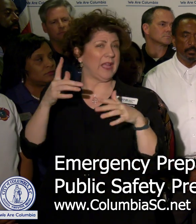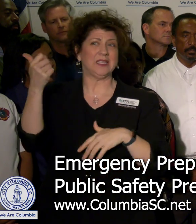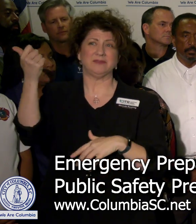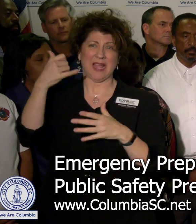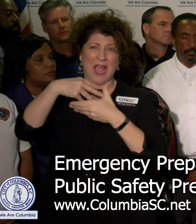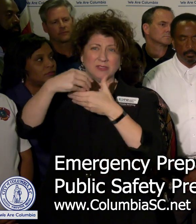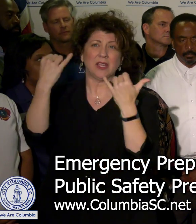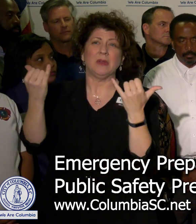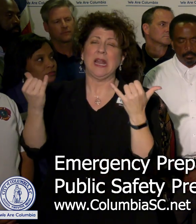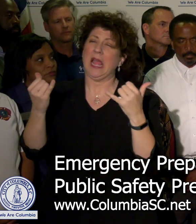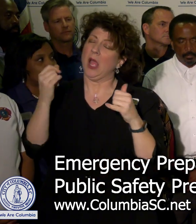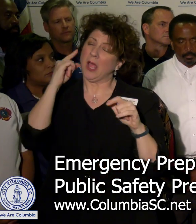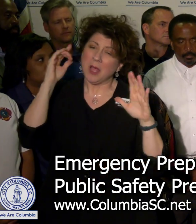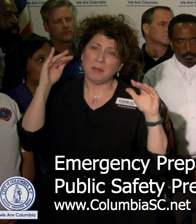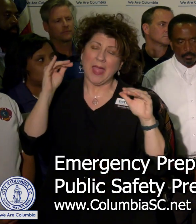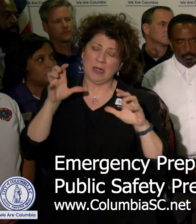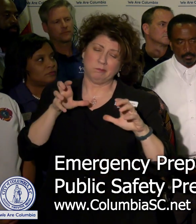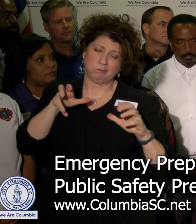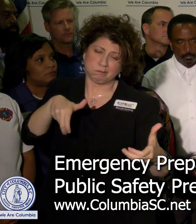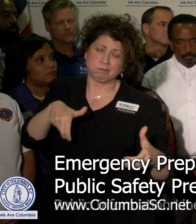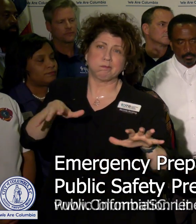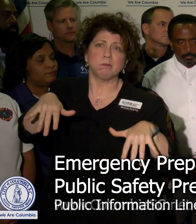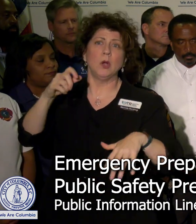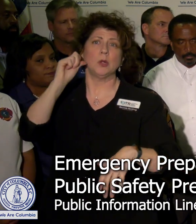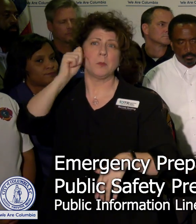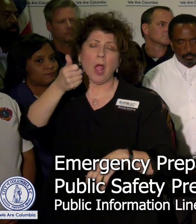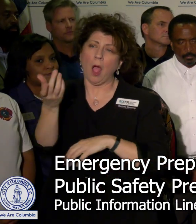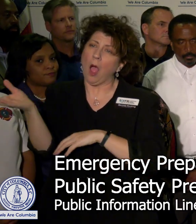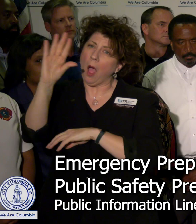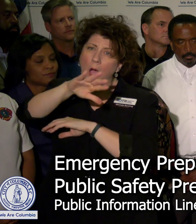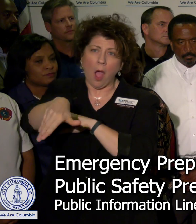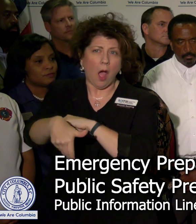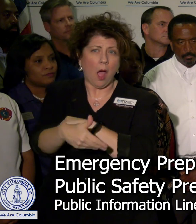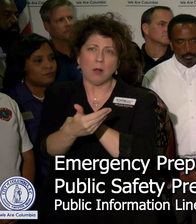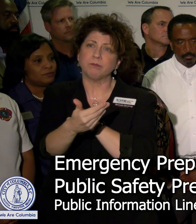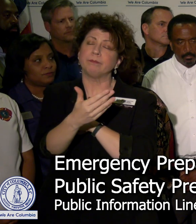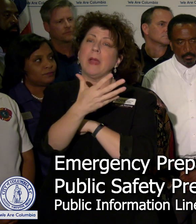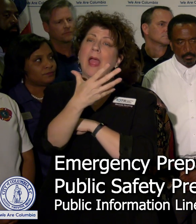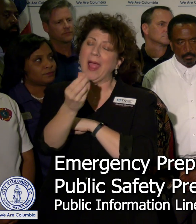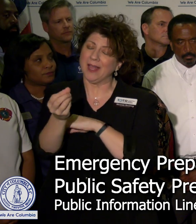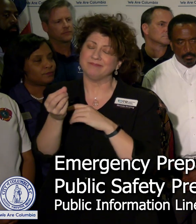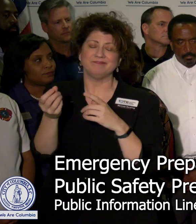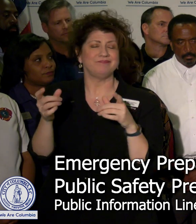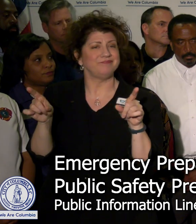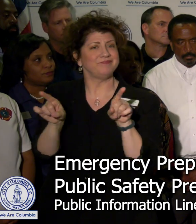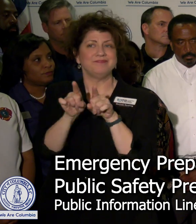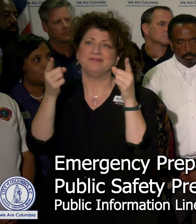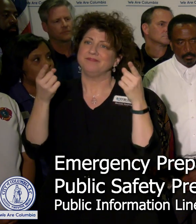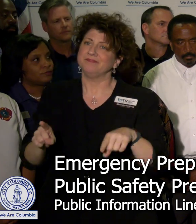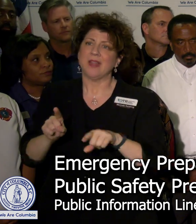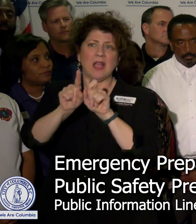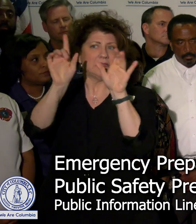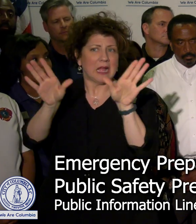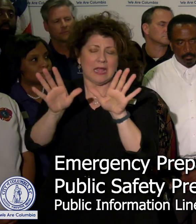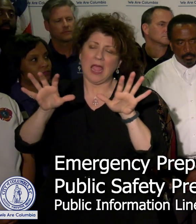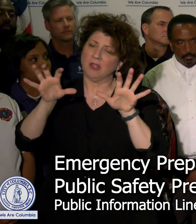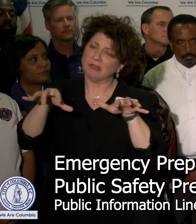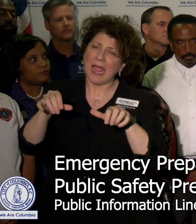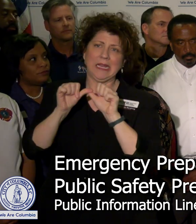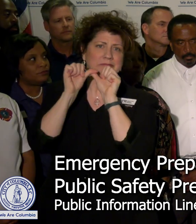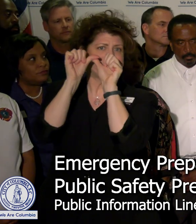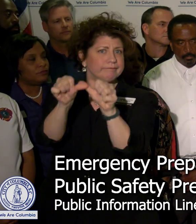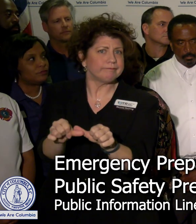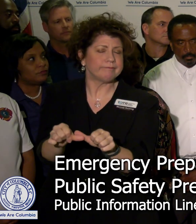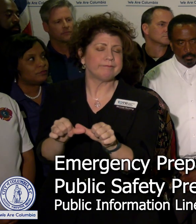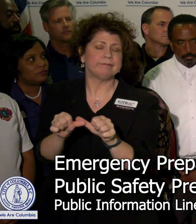downpours all day tomorrow, well into the night and then again on Sunday with rain continuing